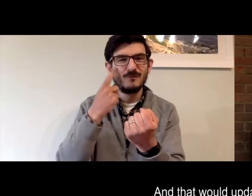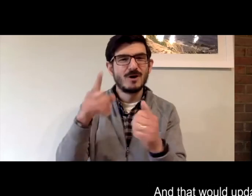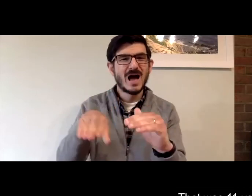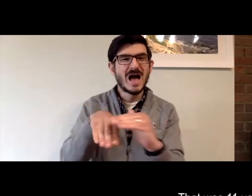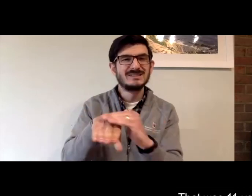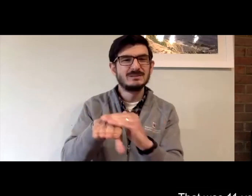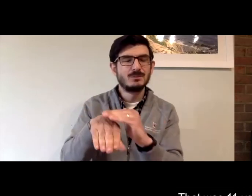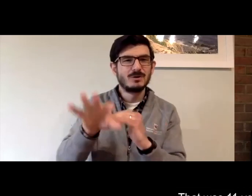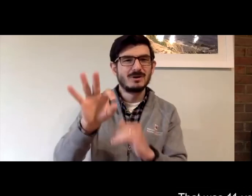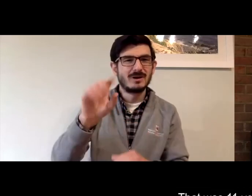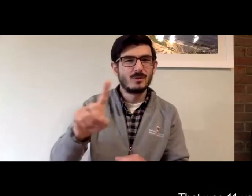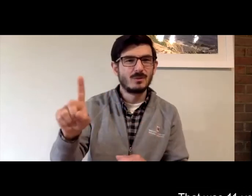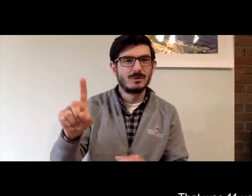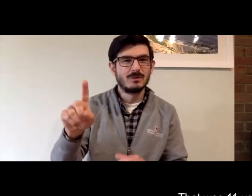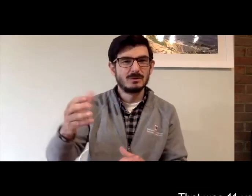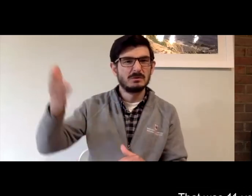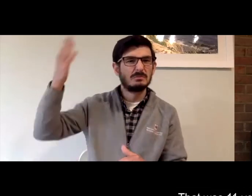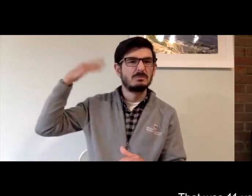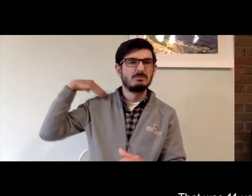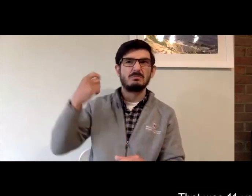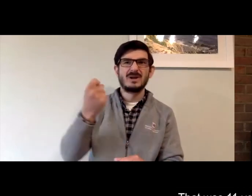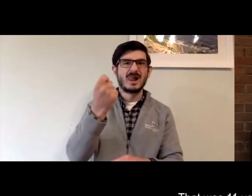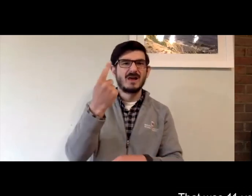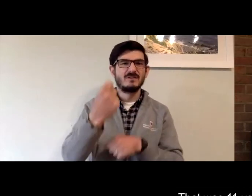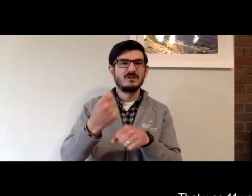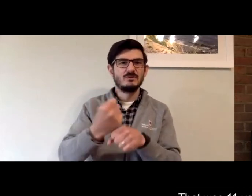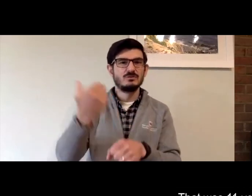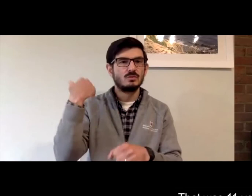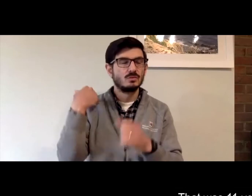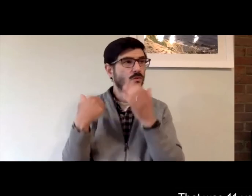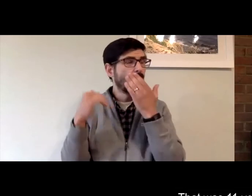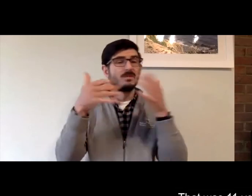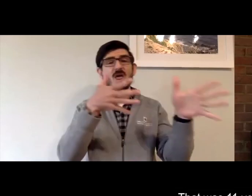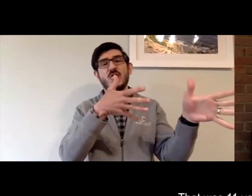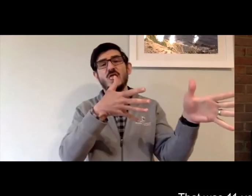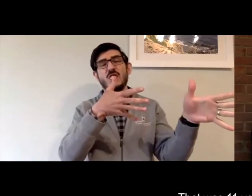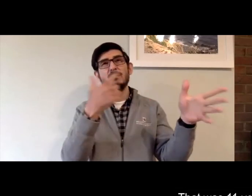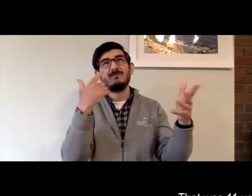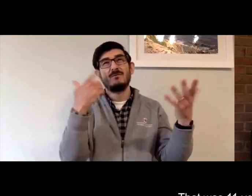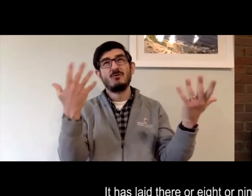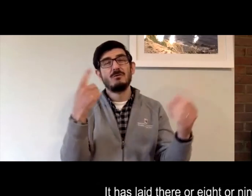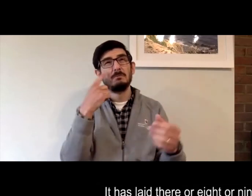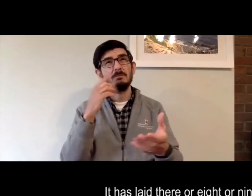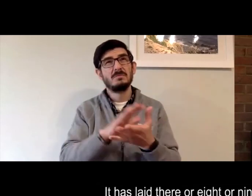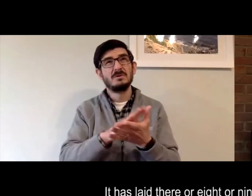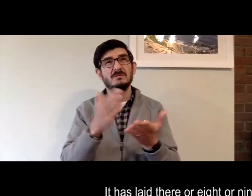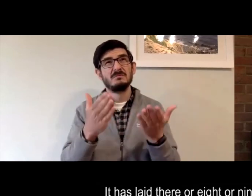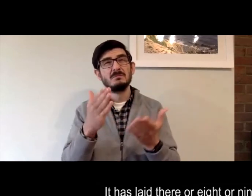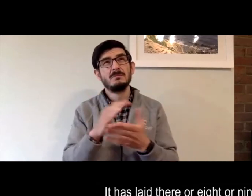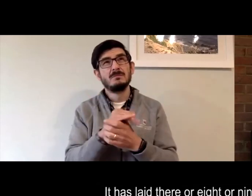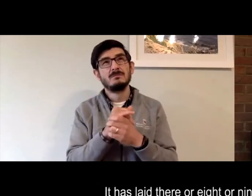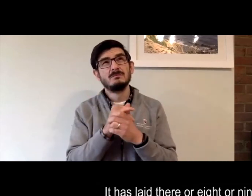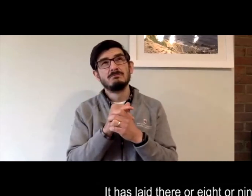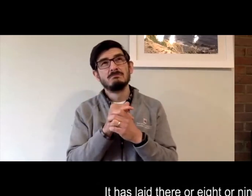and the necessity of supporting access to 911. That was 11 years ago. And it has lain